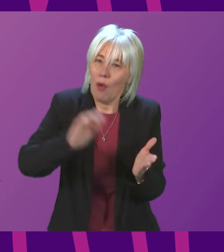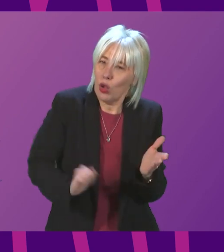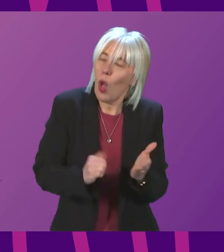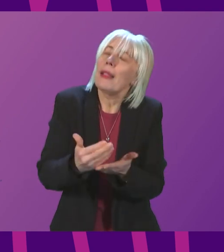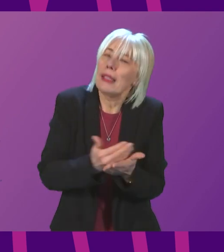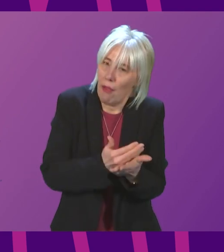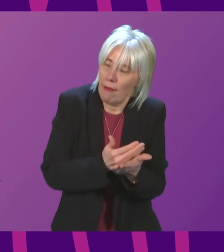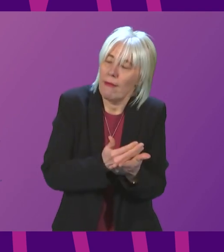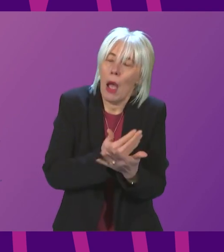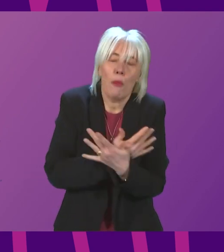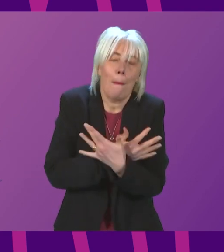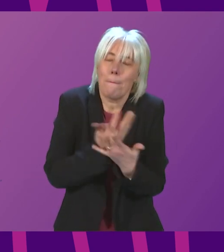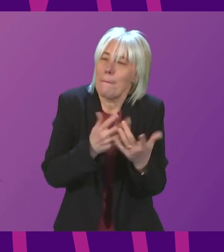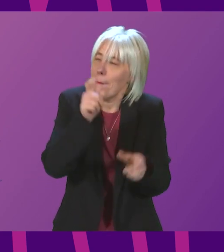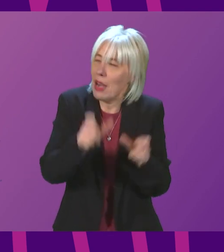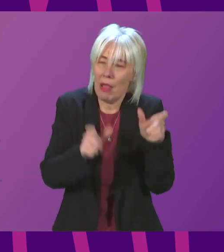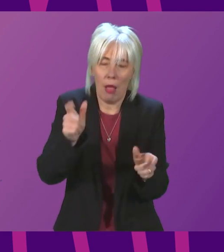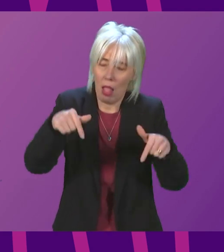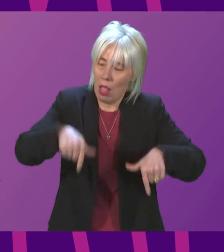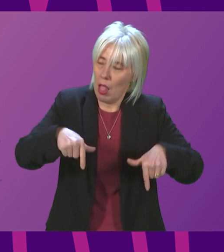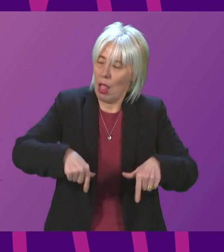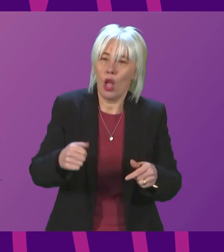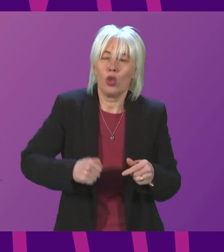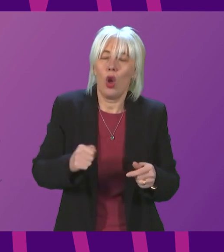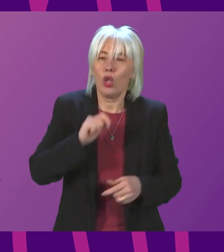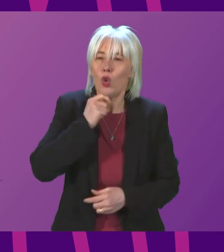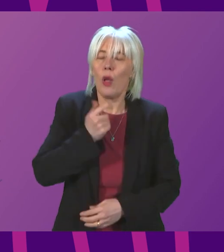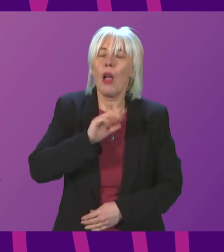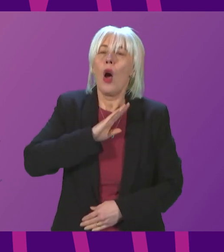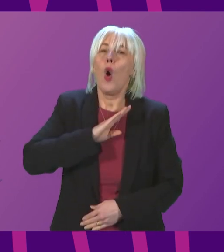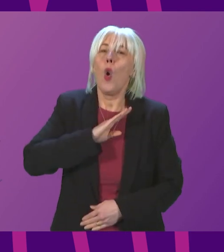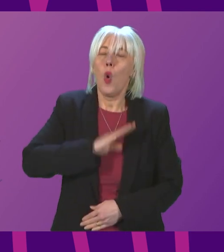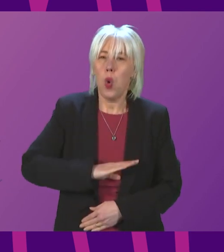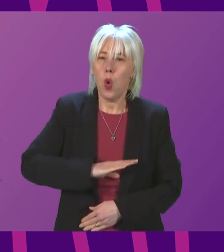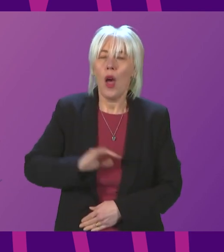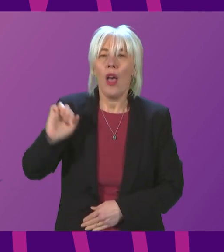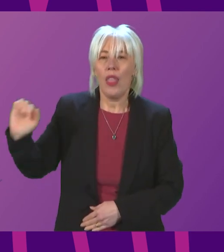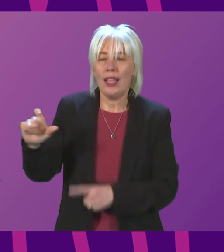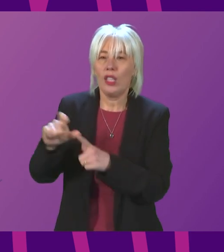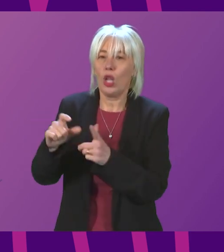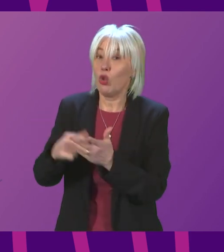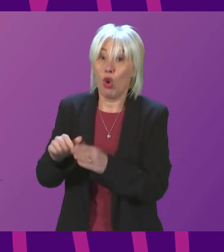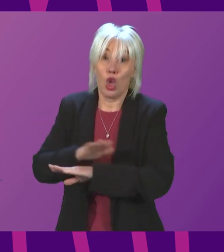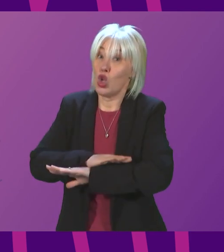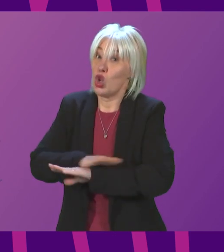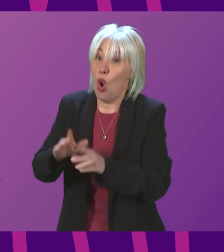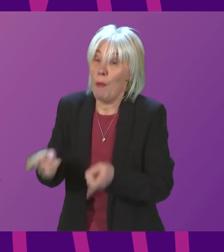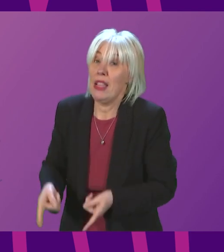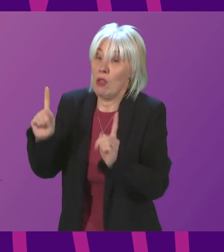there will be many people, many people across this country who will just breathe a sigh of relief that Douglas Ross hasn't been in charge of these decisions.